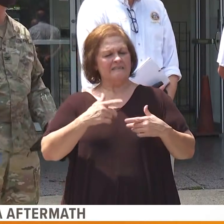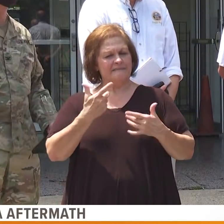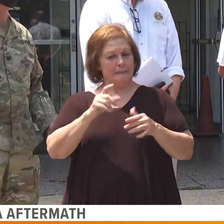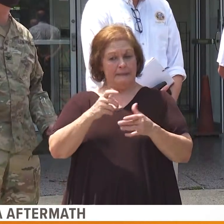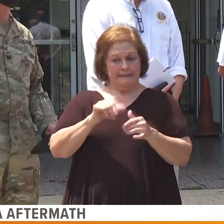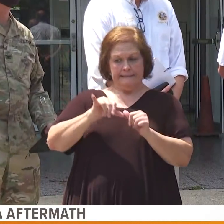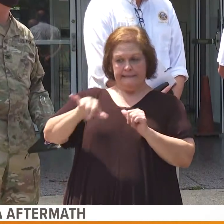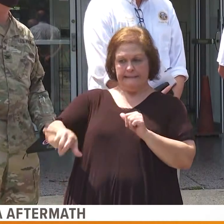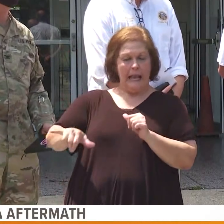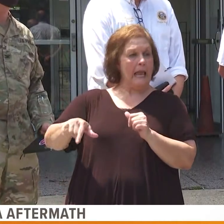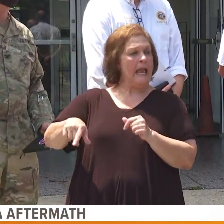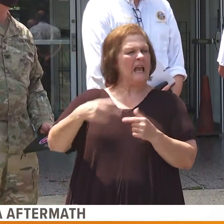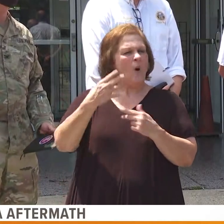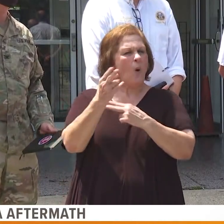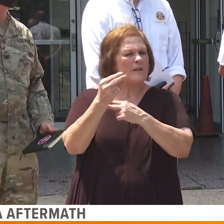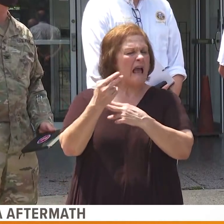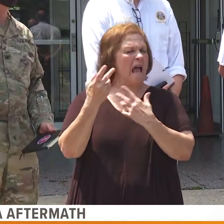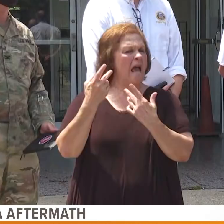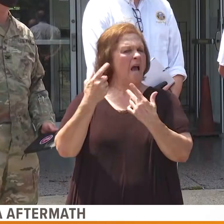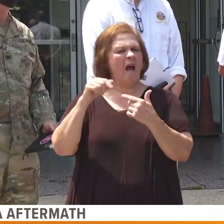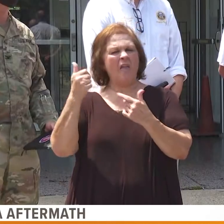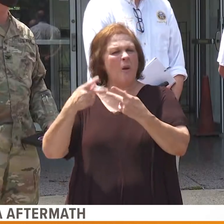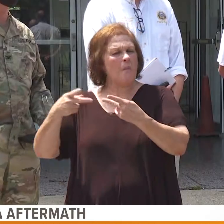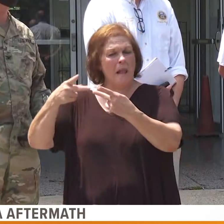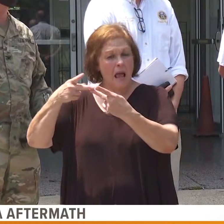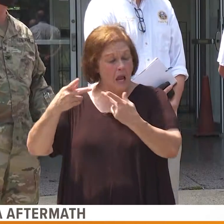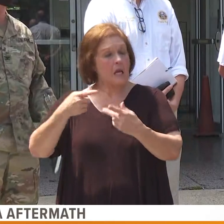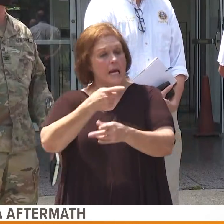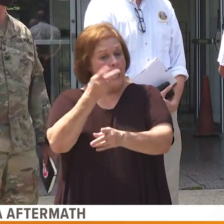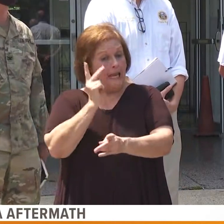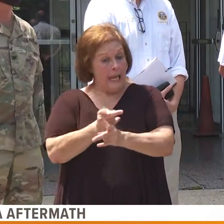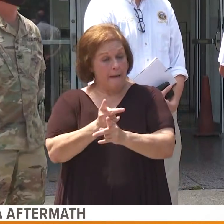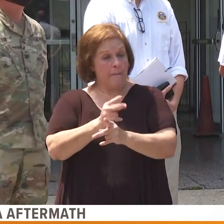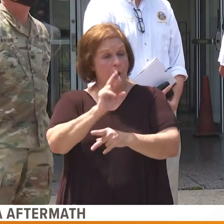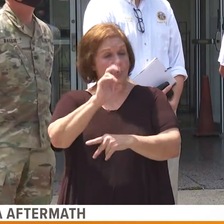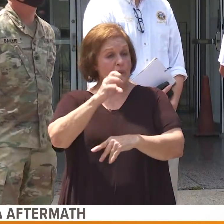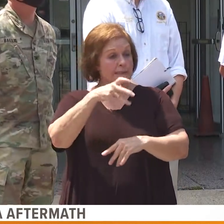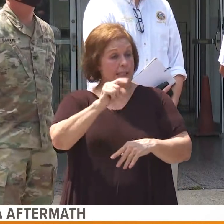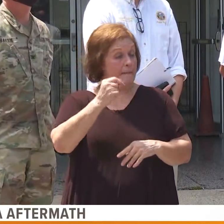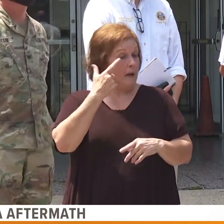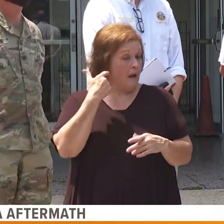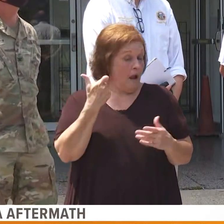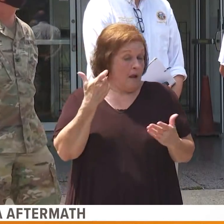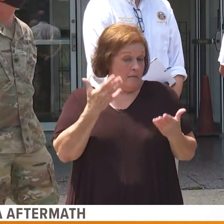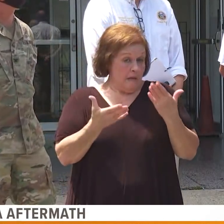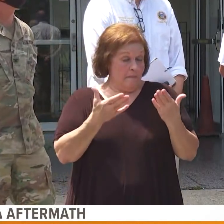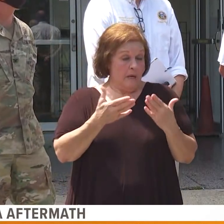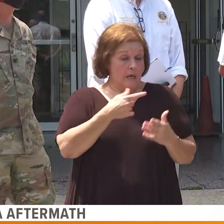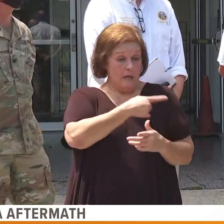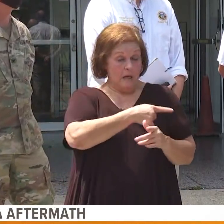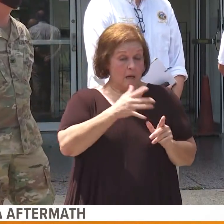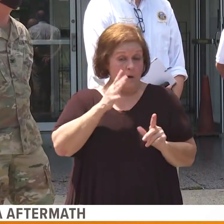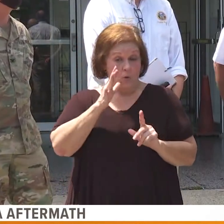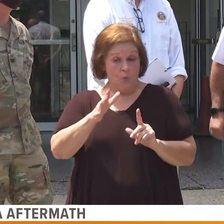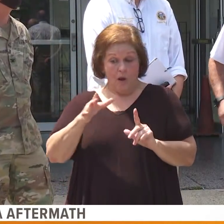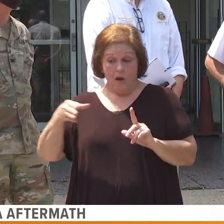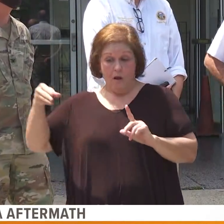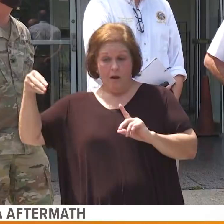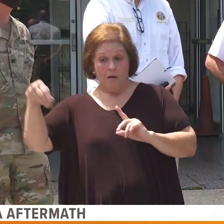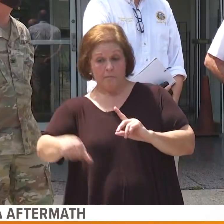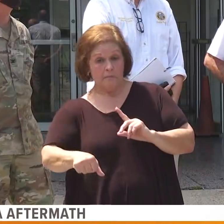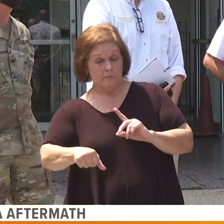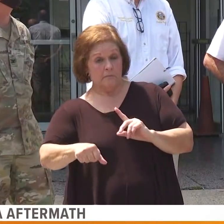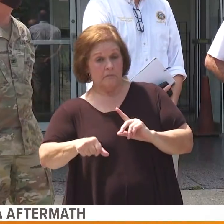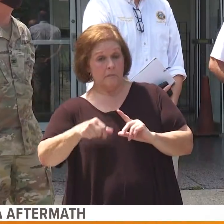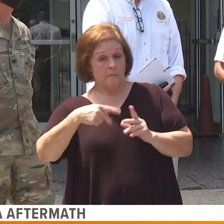keep all of your receipts. You may be eligible for reimbursement for that lodging expense from the